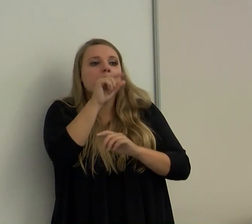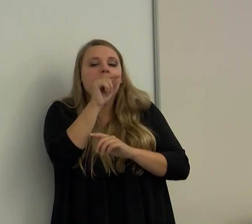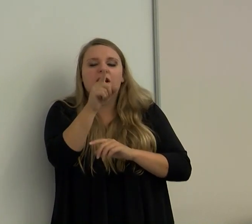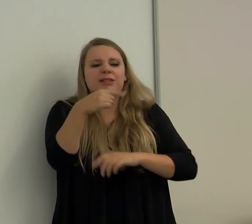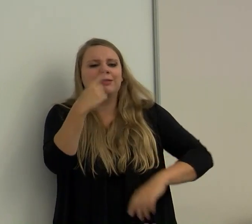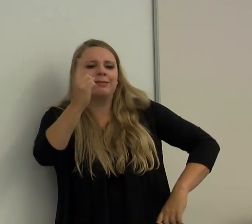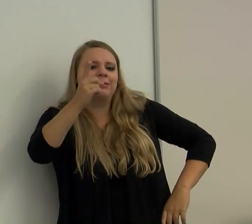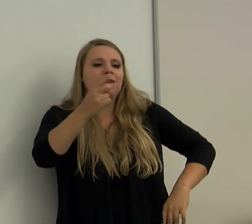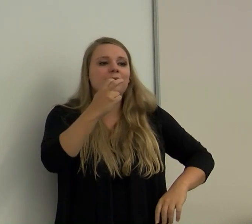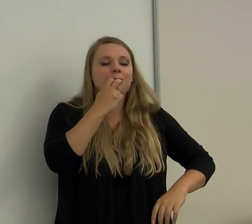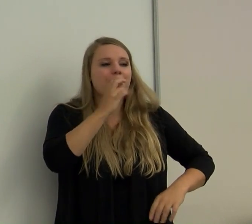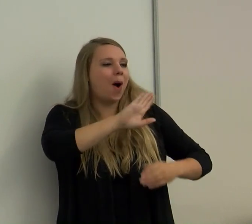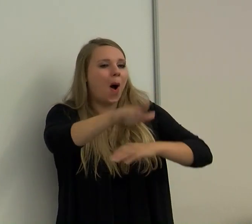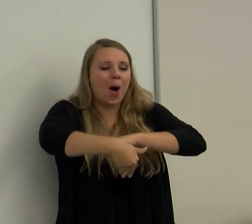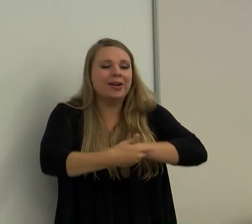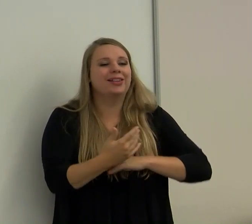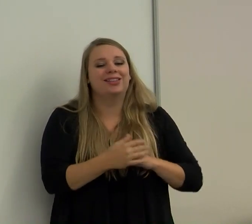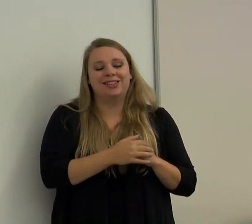all night.